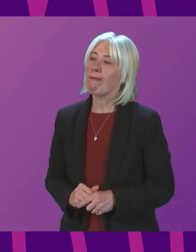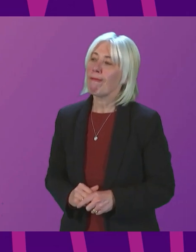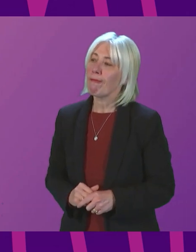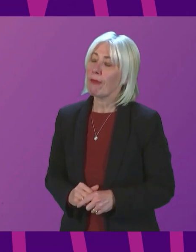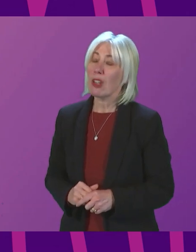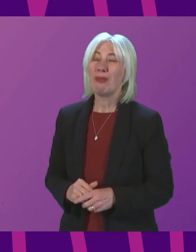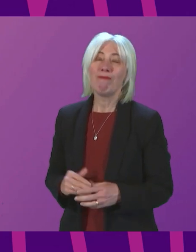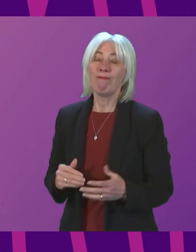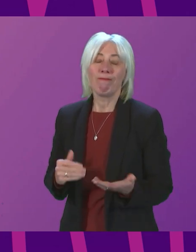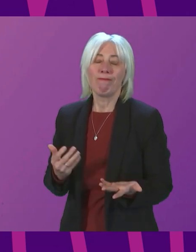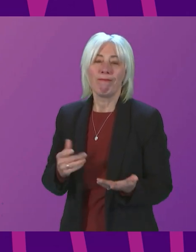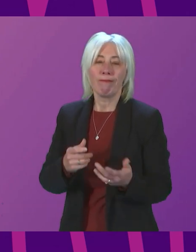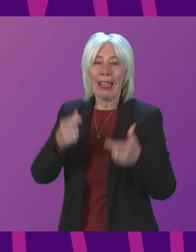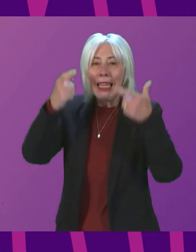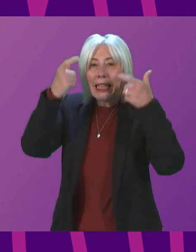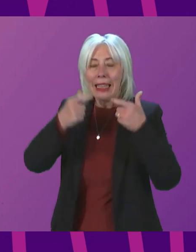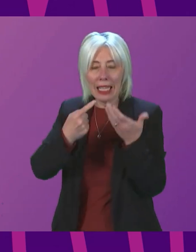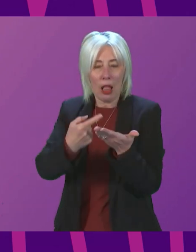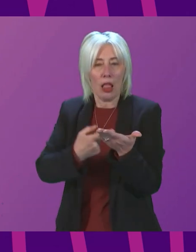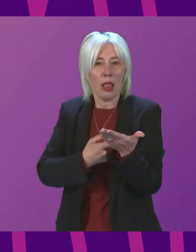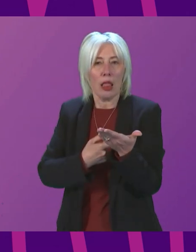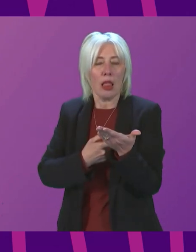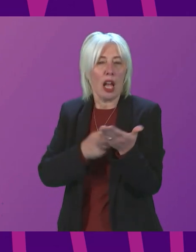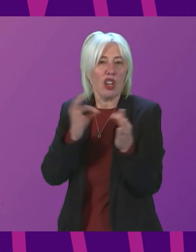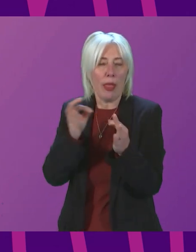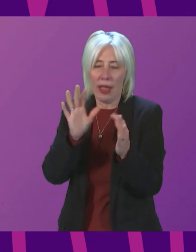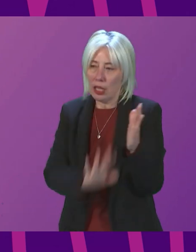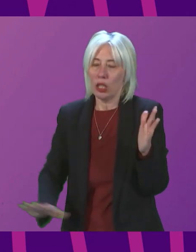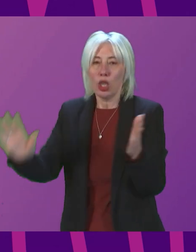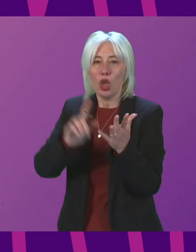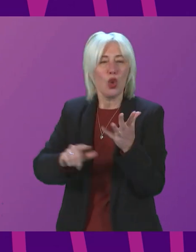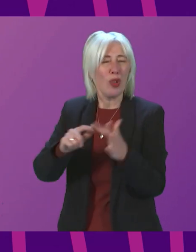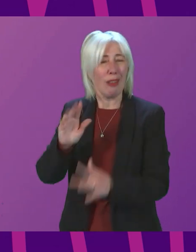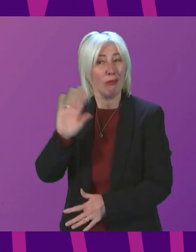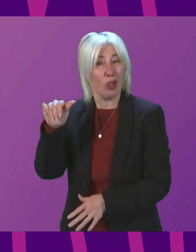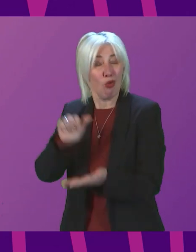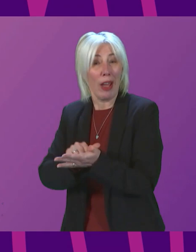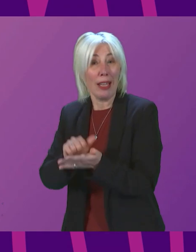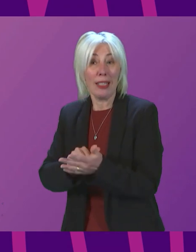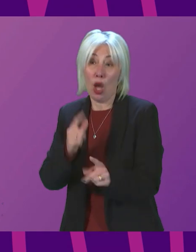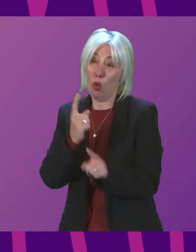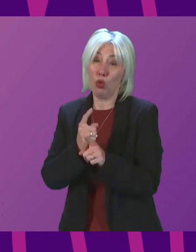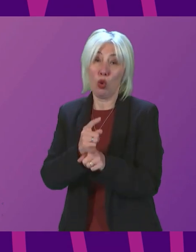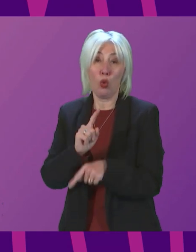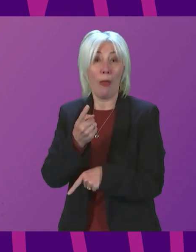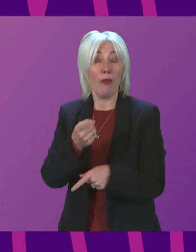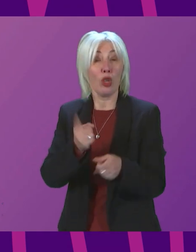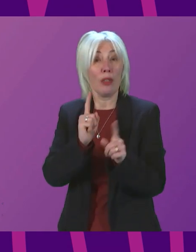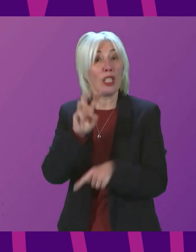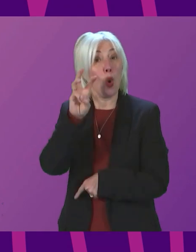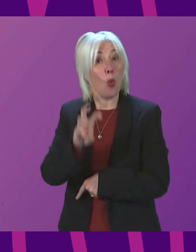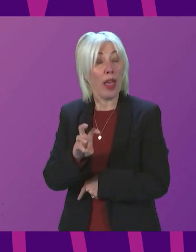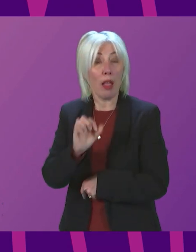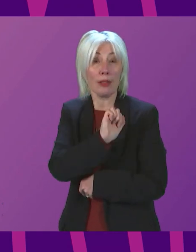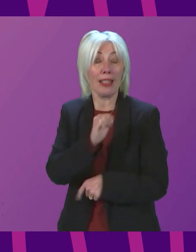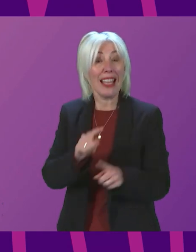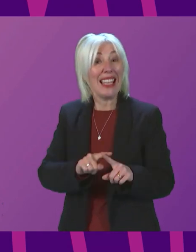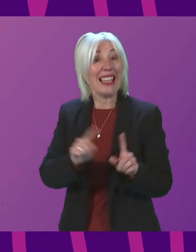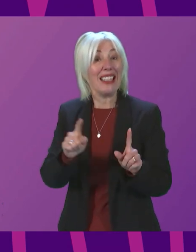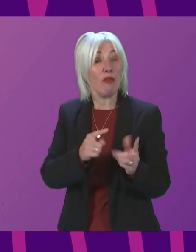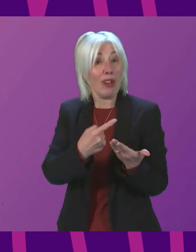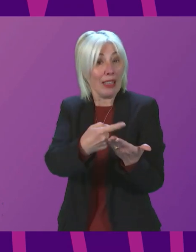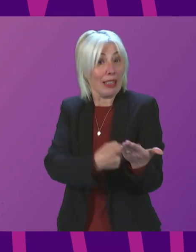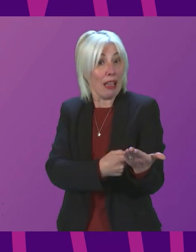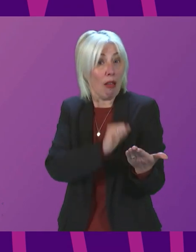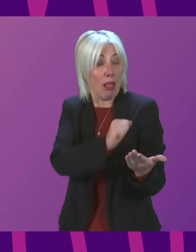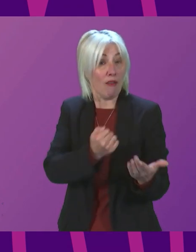legal measures are not in place in any other part of the UK. I was speaking to the First Minister of Wales just yesterday who have different legal protections in place than